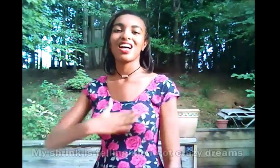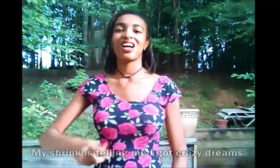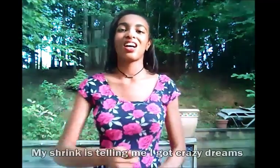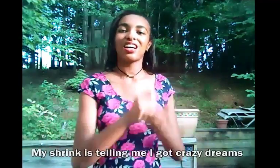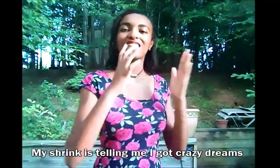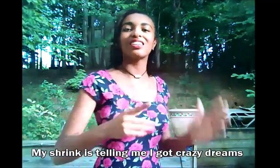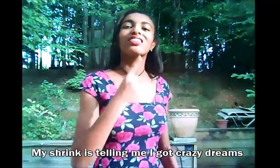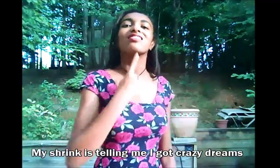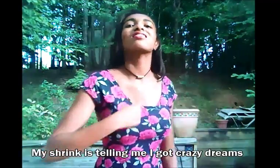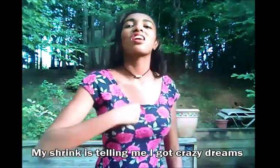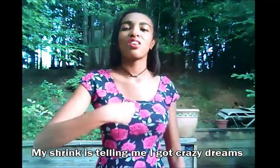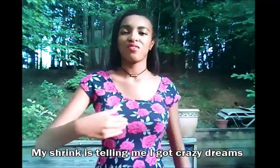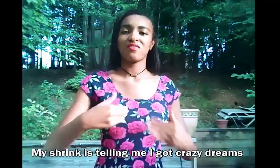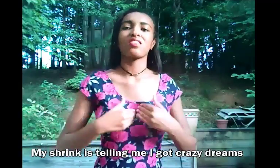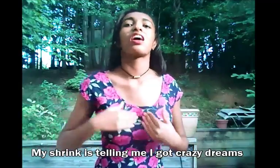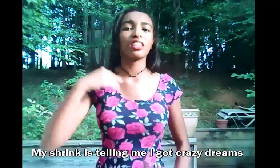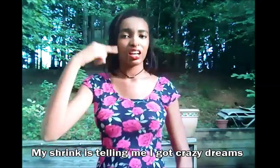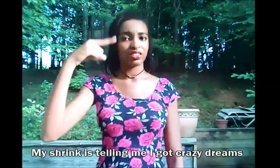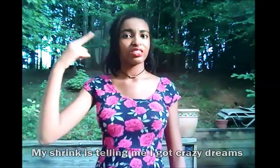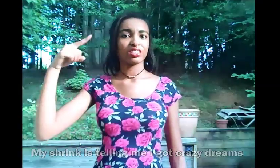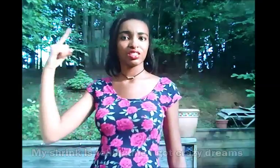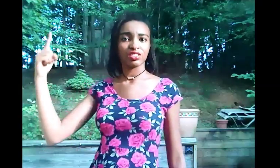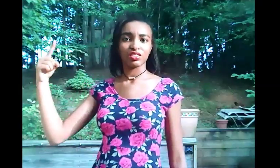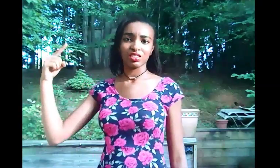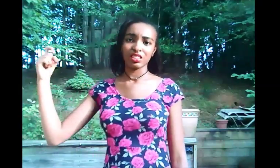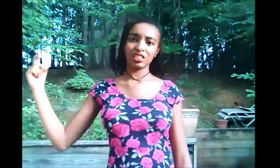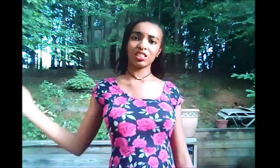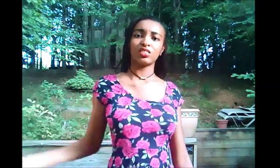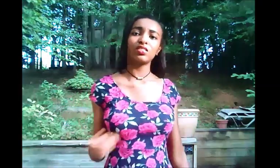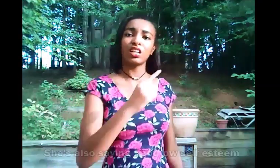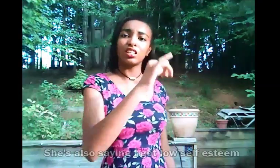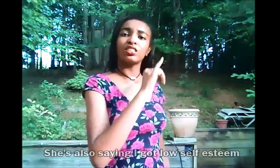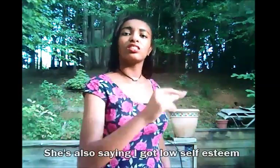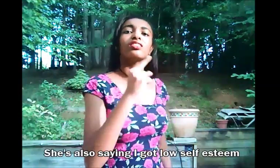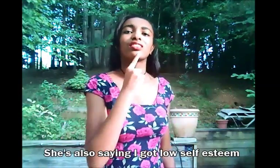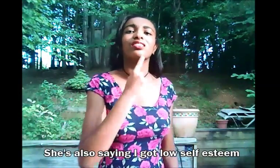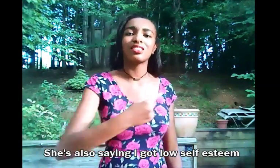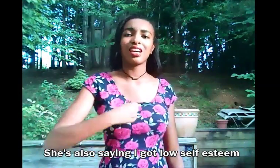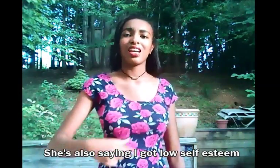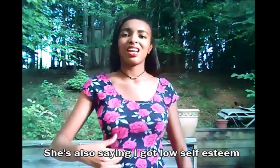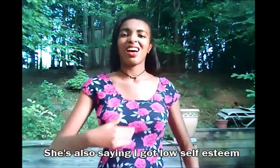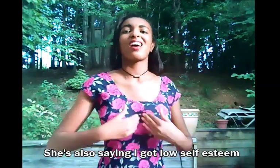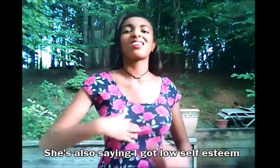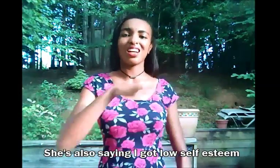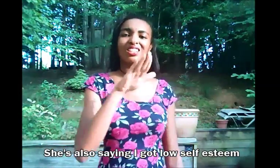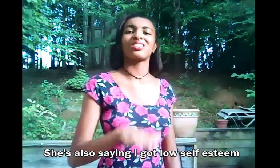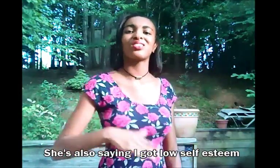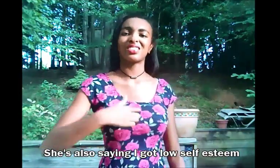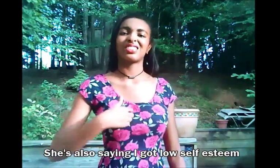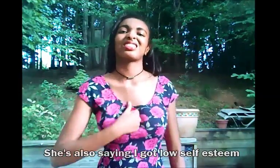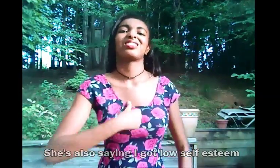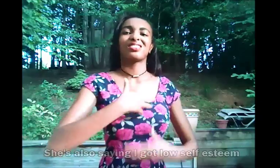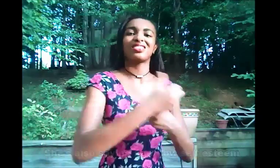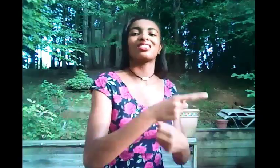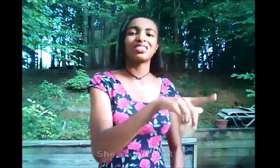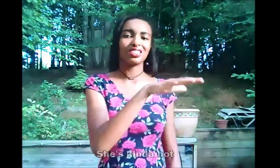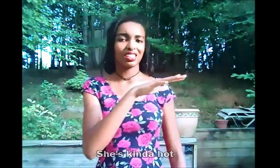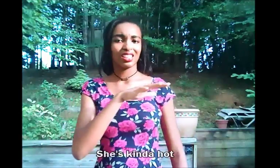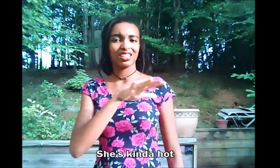my streak is telling me I got crazy dreams she's also saying I got low self esteem she's kinda